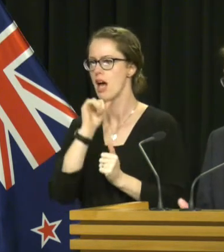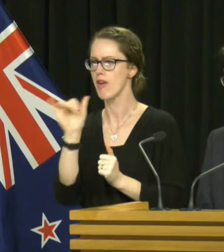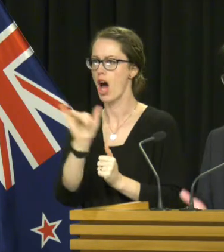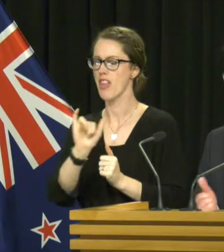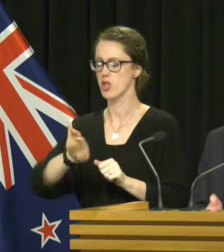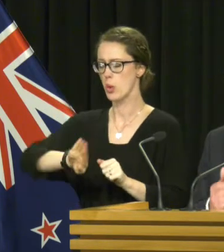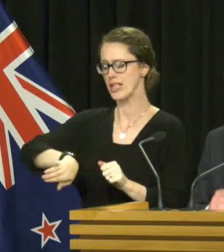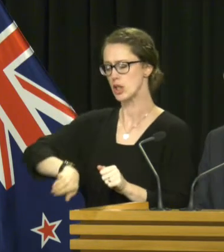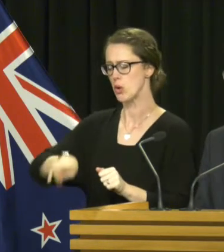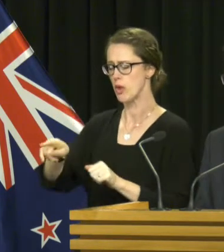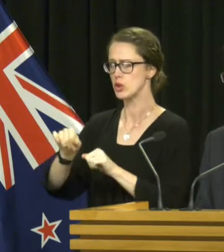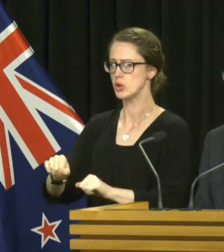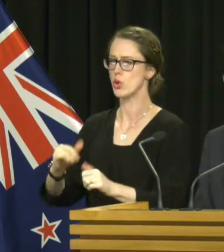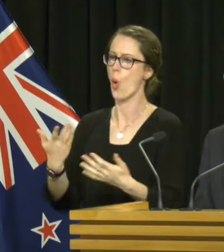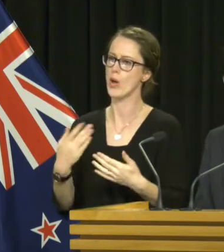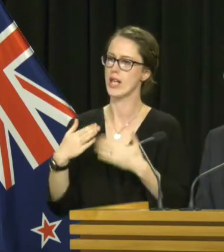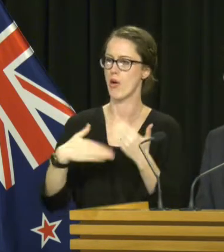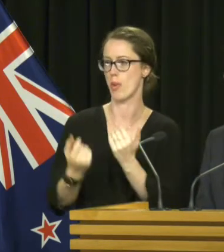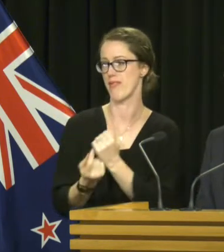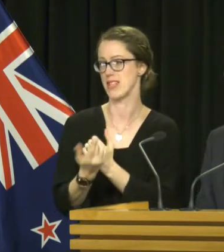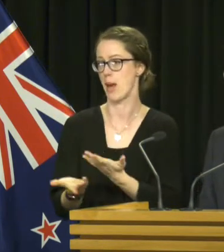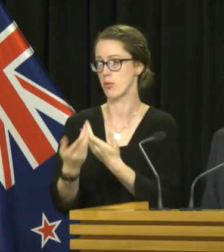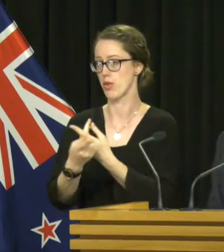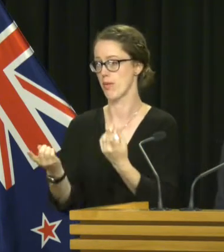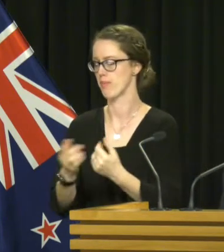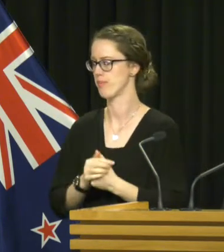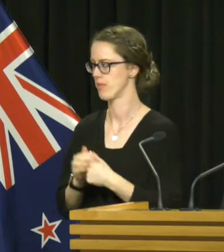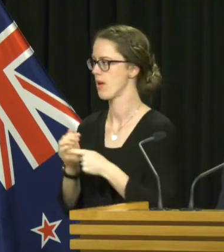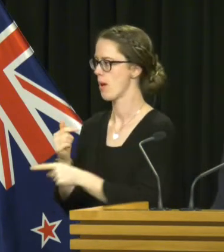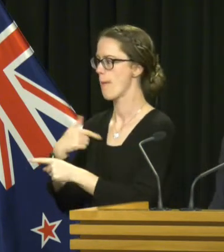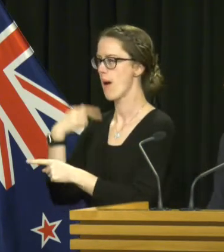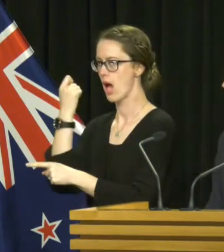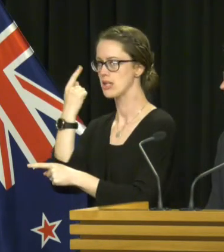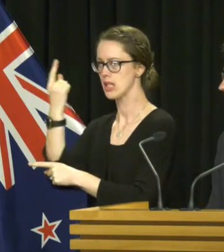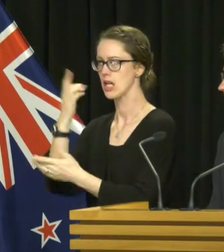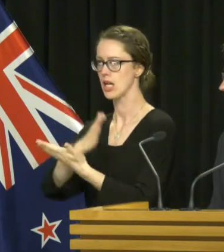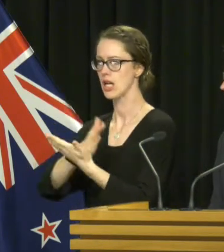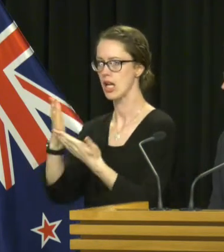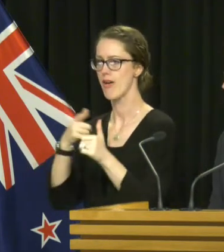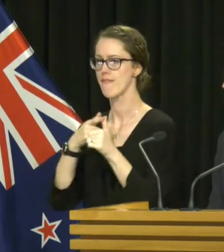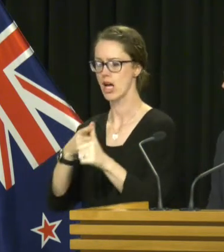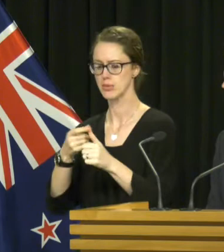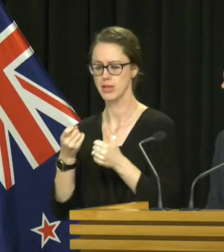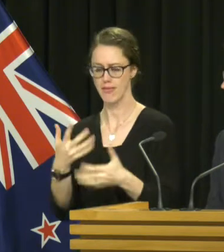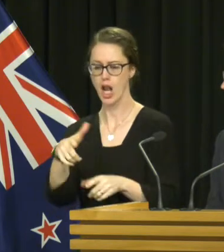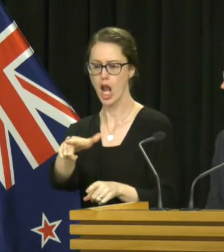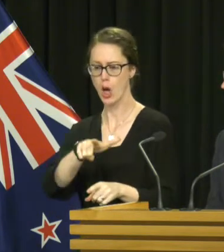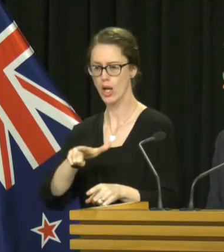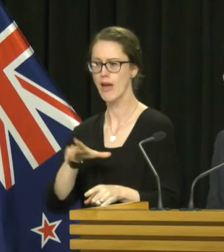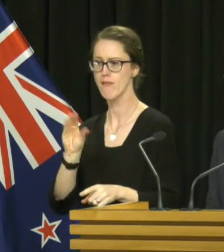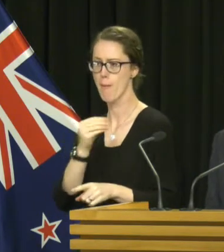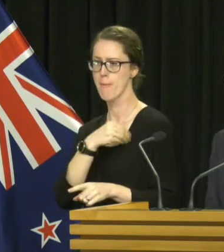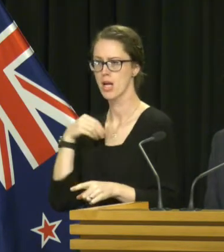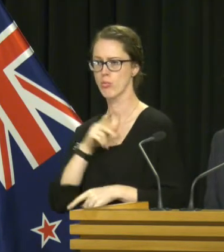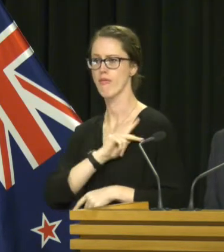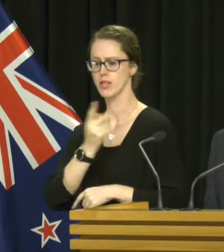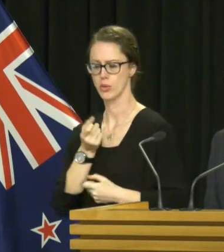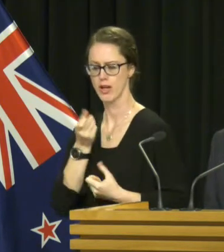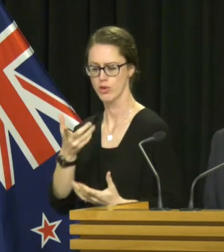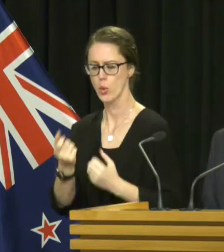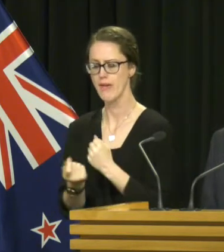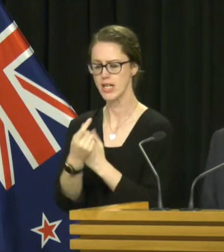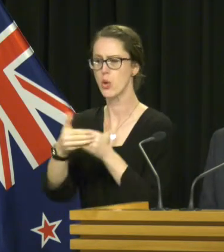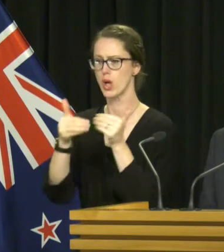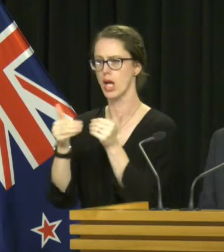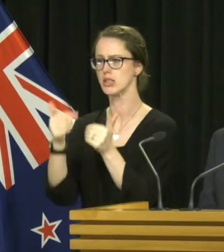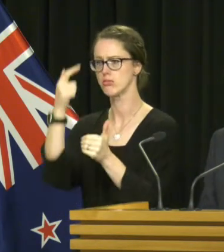to exclude students or to proceed with an event or not. My understanding is that very clear advice has been given locally from those medical professionals to event